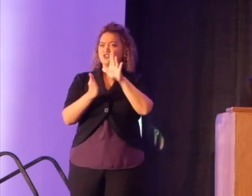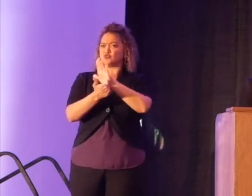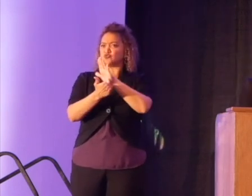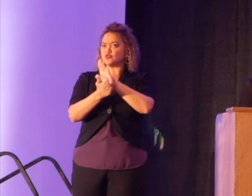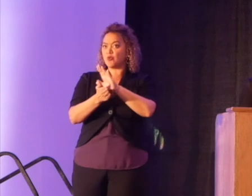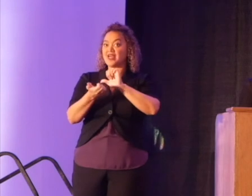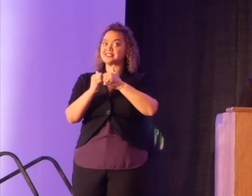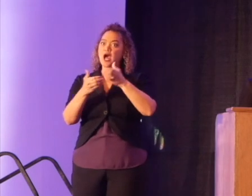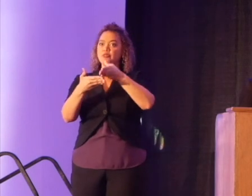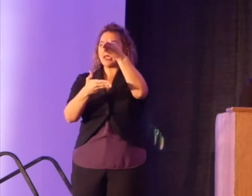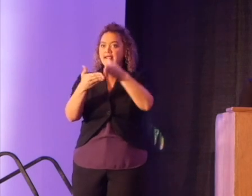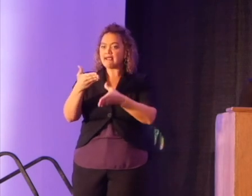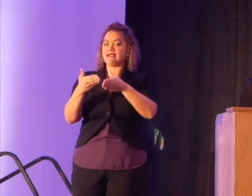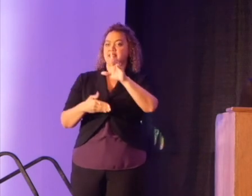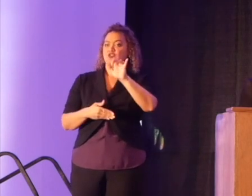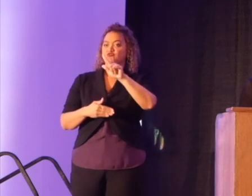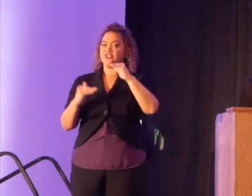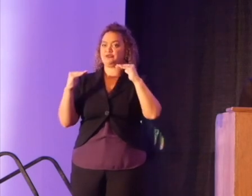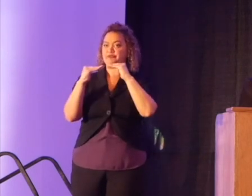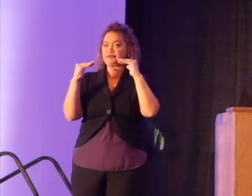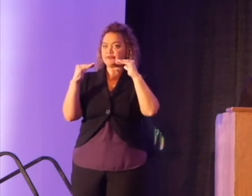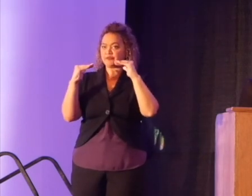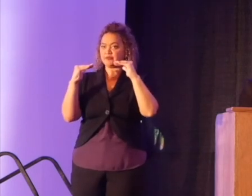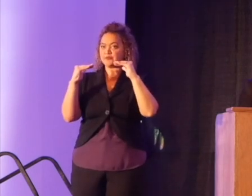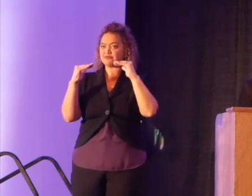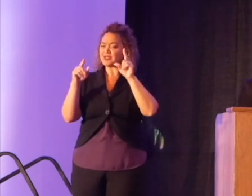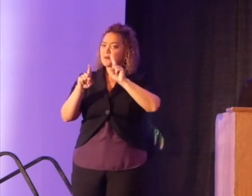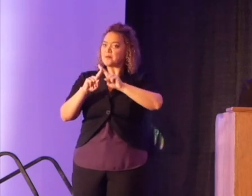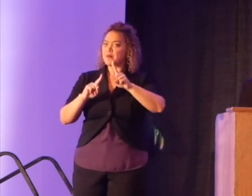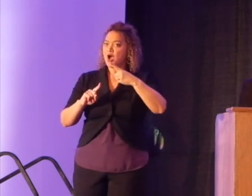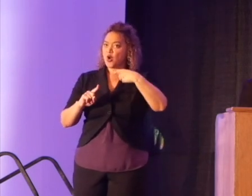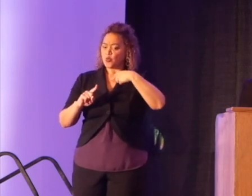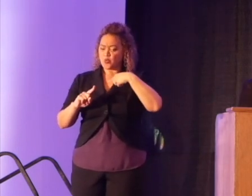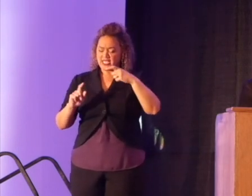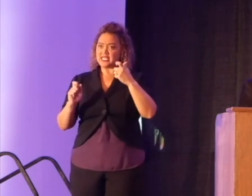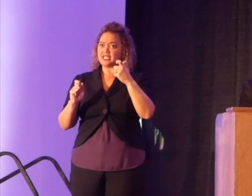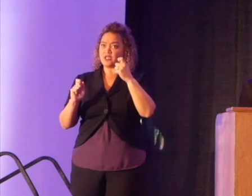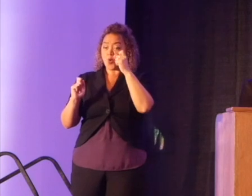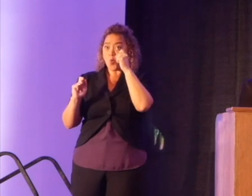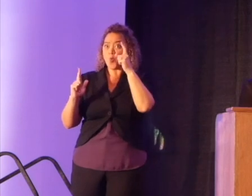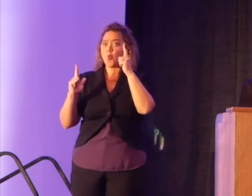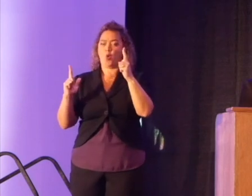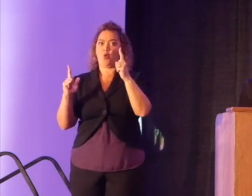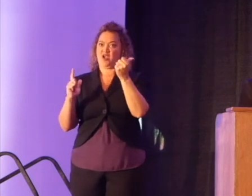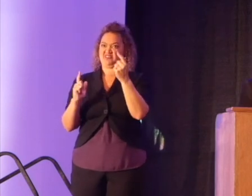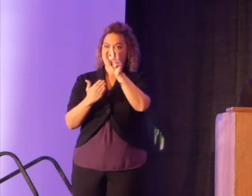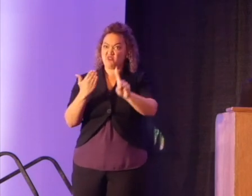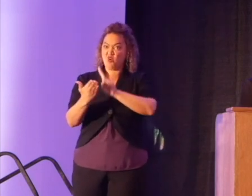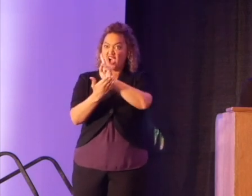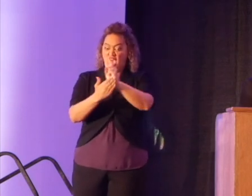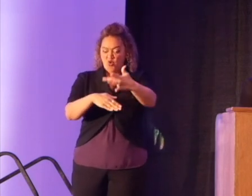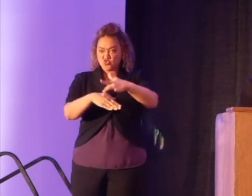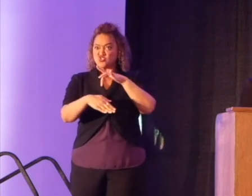of ending racial injustice and inequity. But we woke several hours earlier